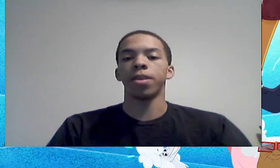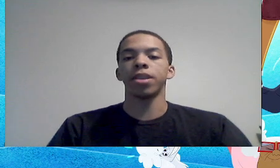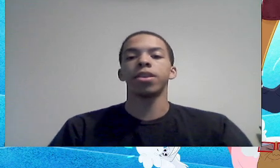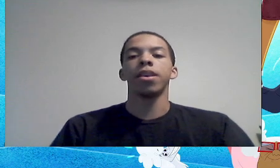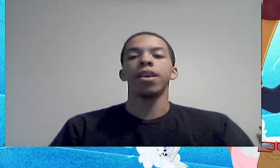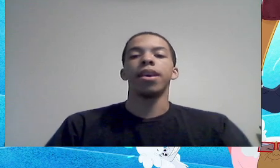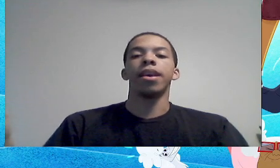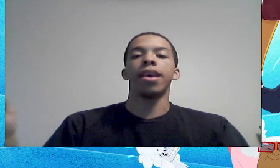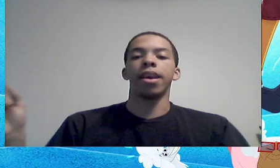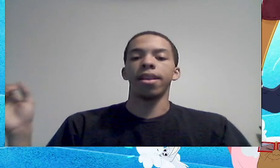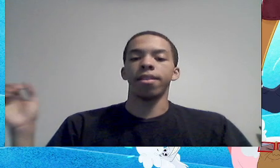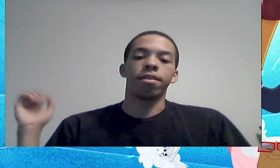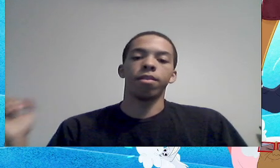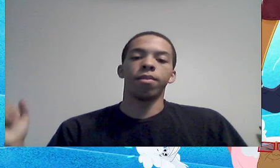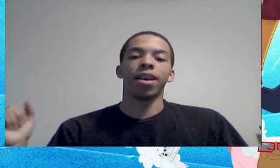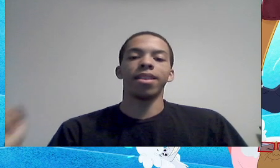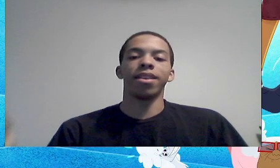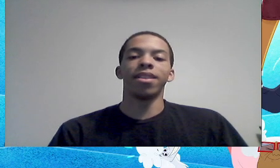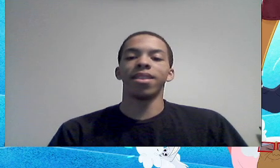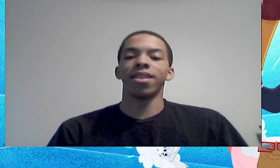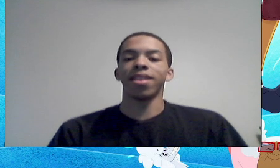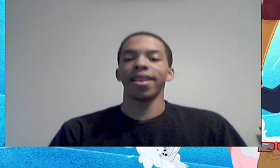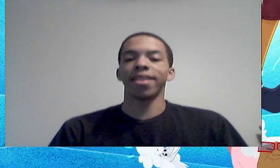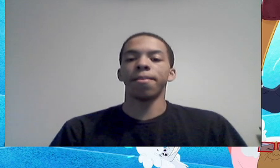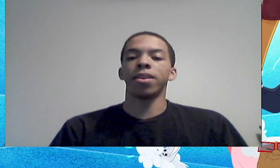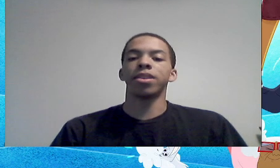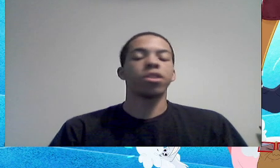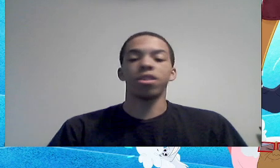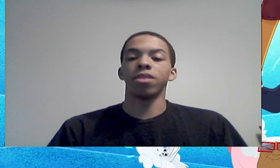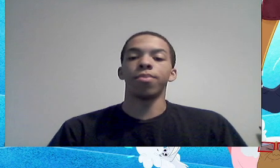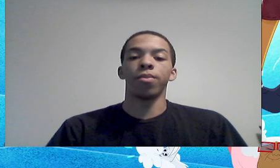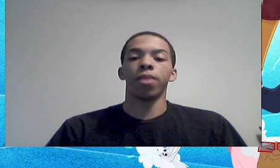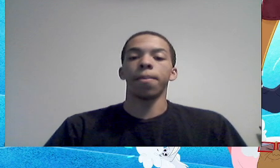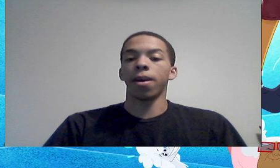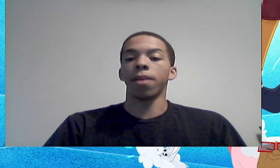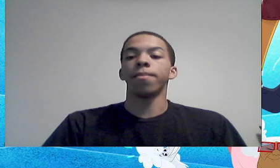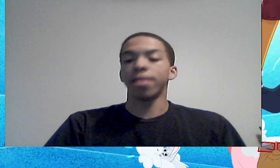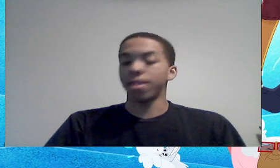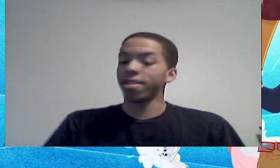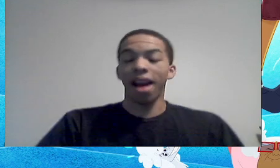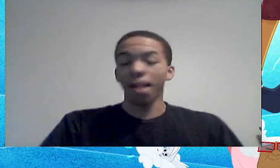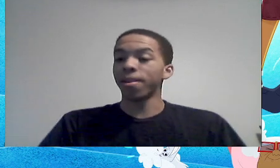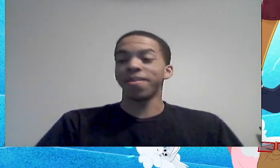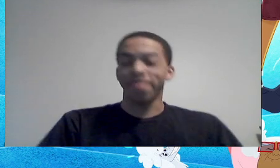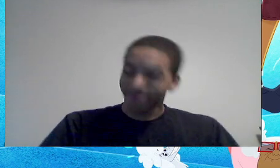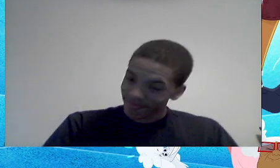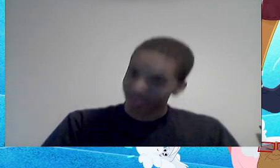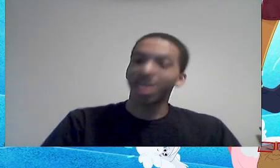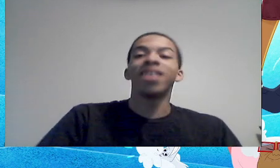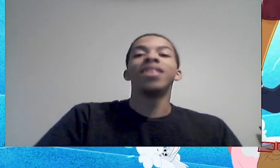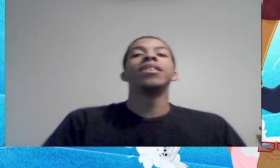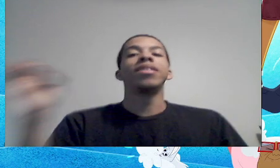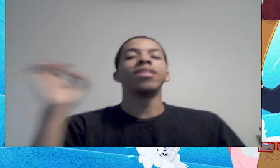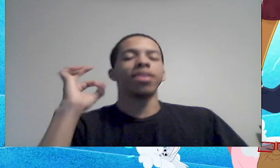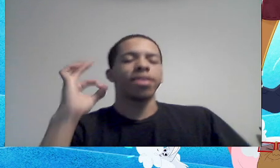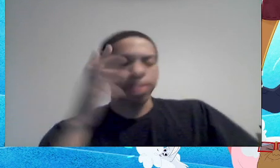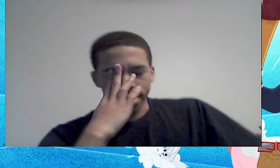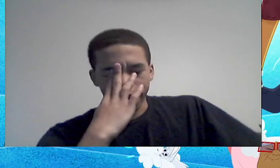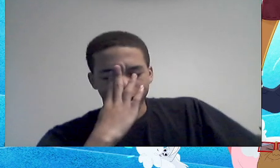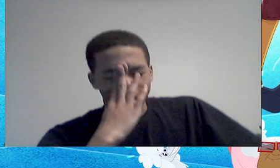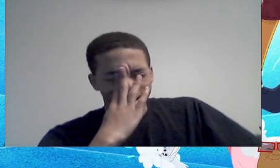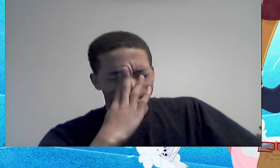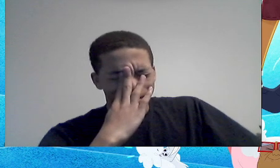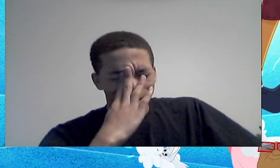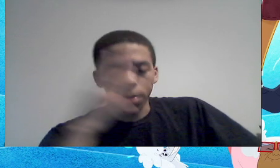me very much, and the one I didn't like that much, to the point where I probably, I probably, the,